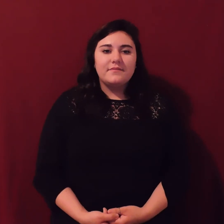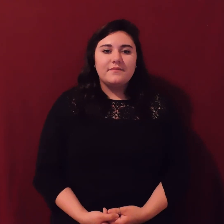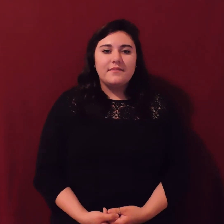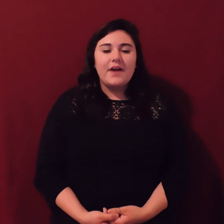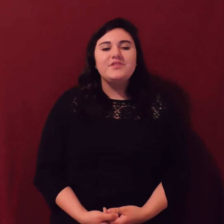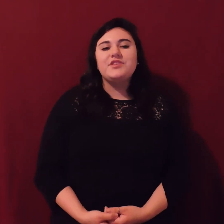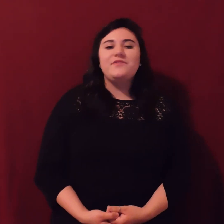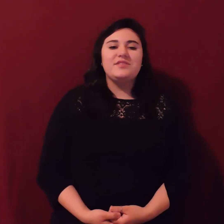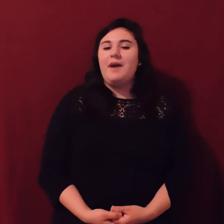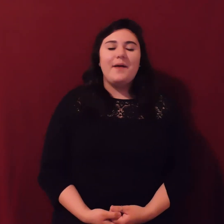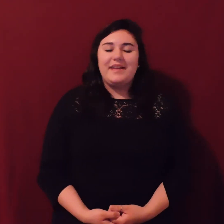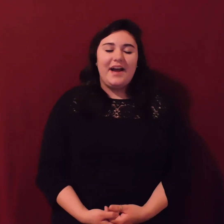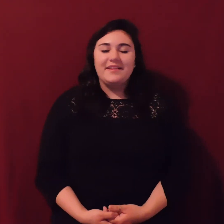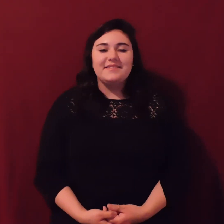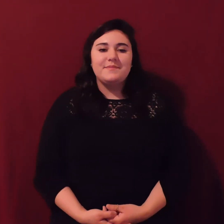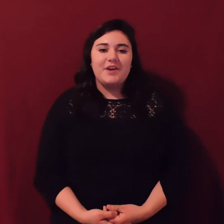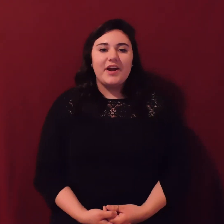I was just confused about how many islands. I'm sorry.